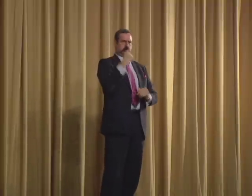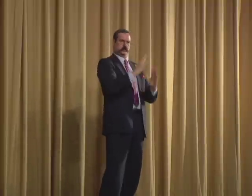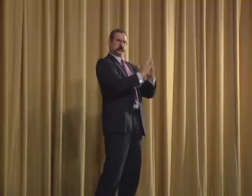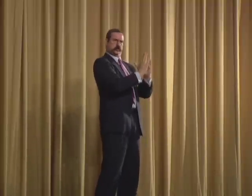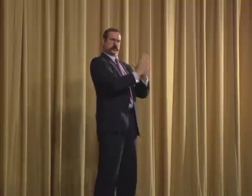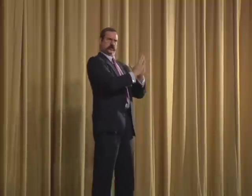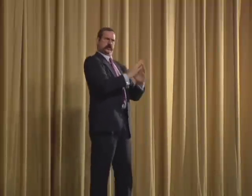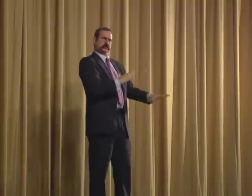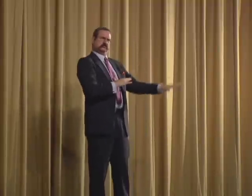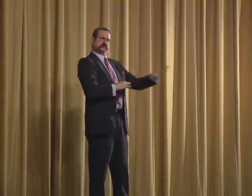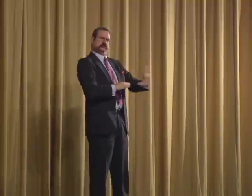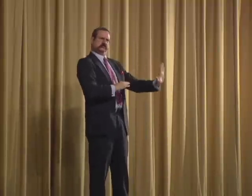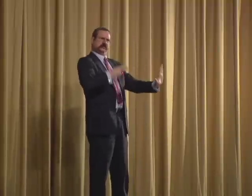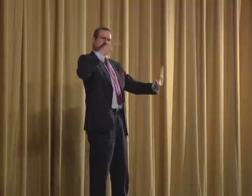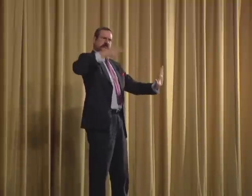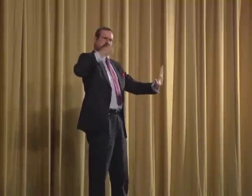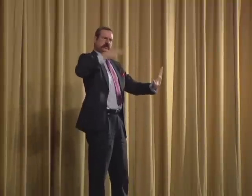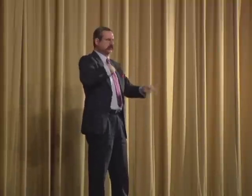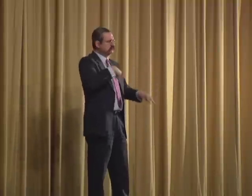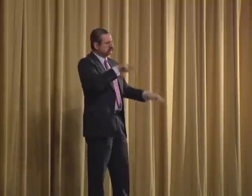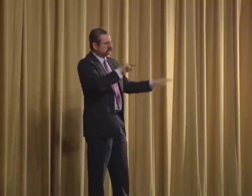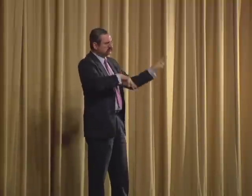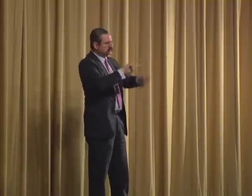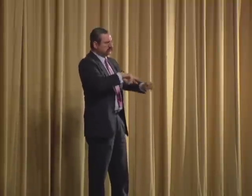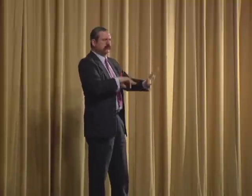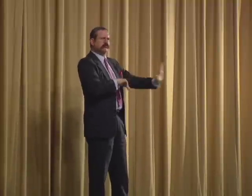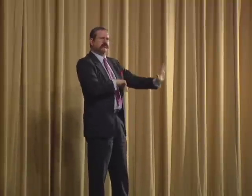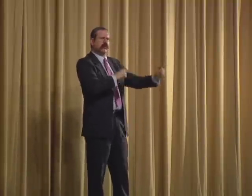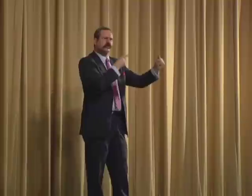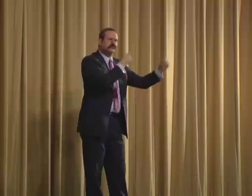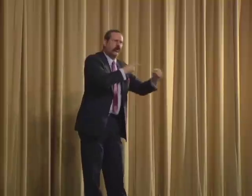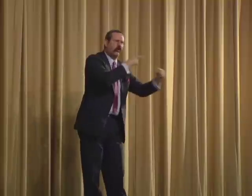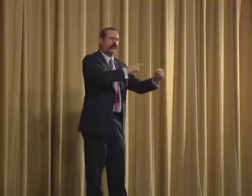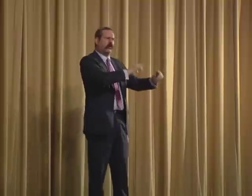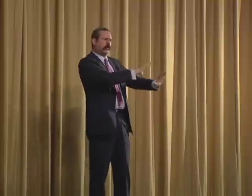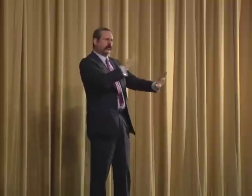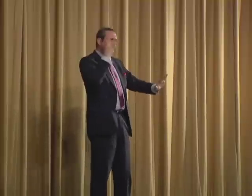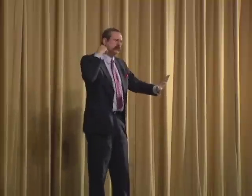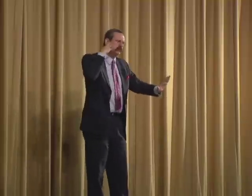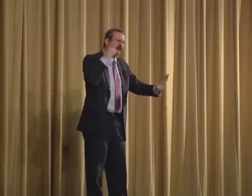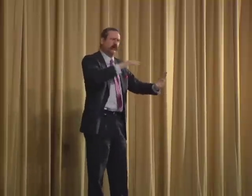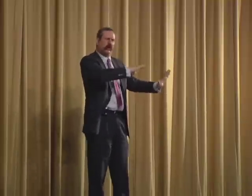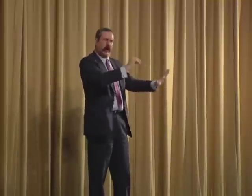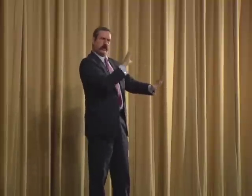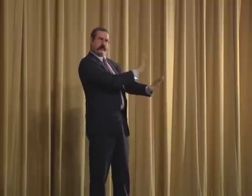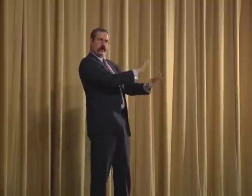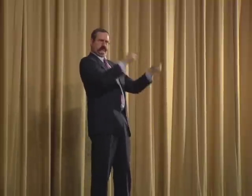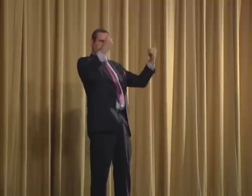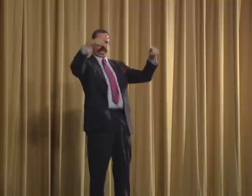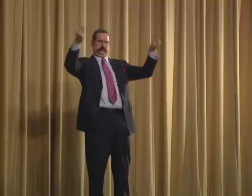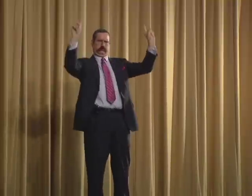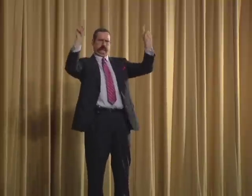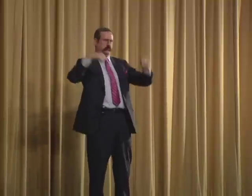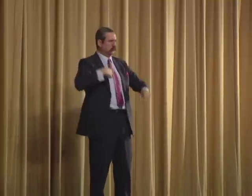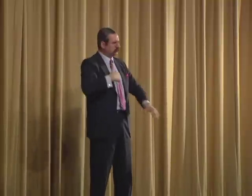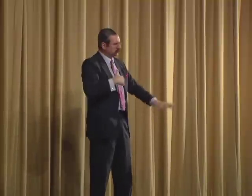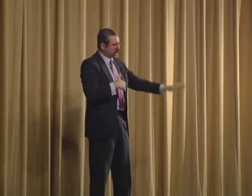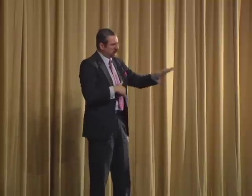When we look at the black community throughout history, we can see their struggle, their experience, and their